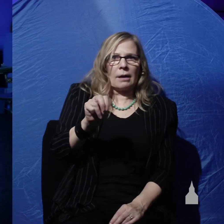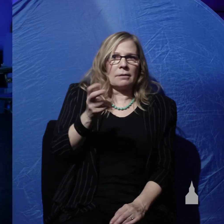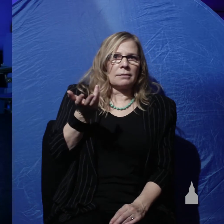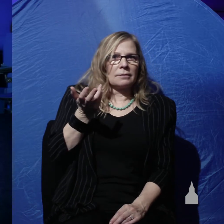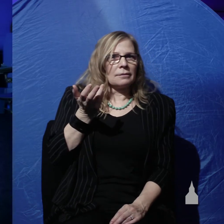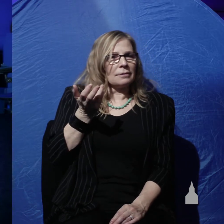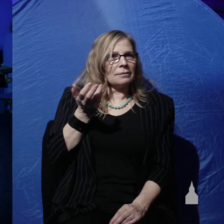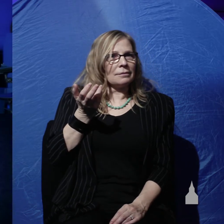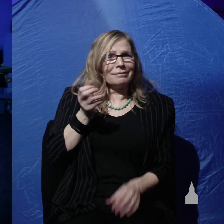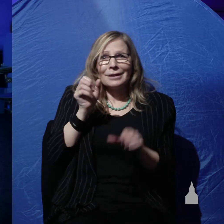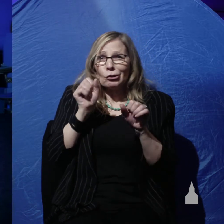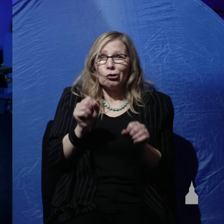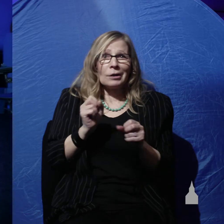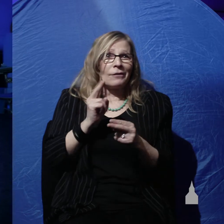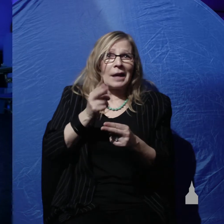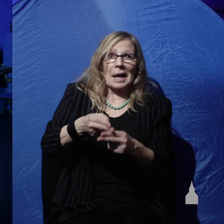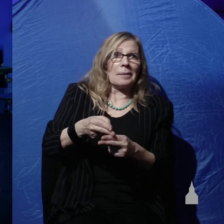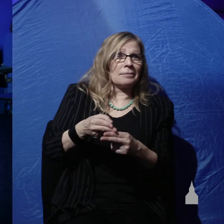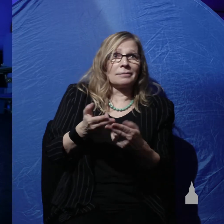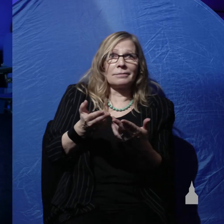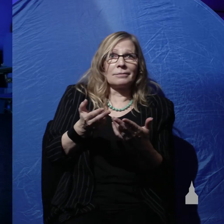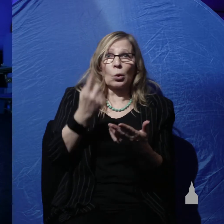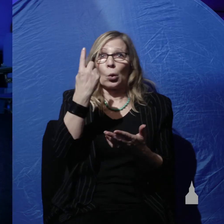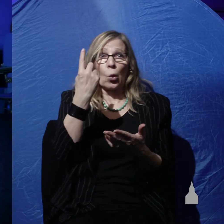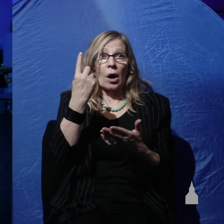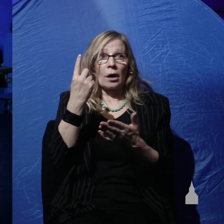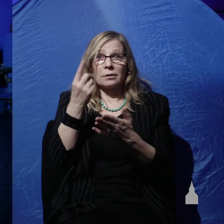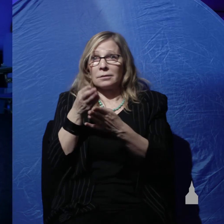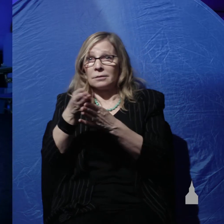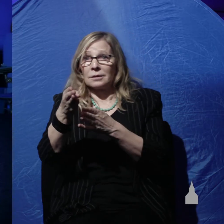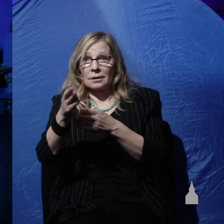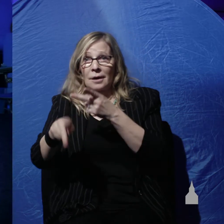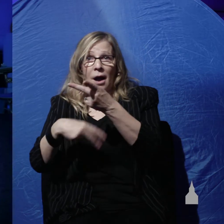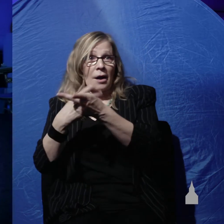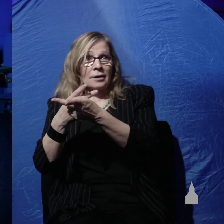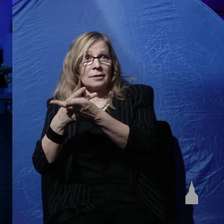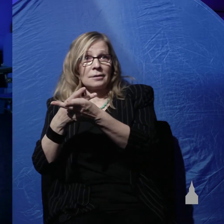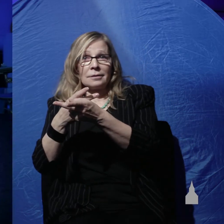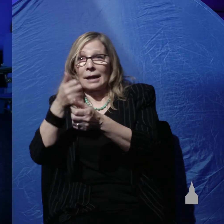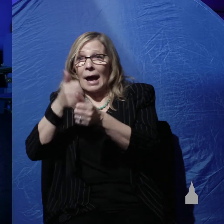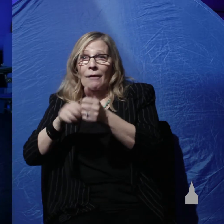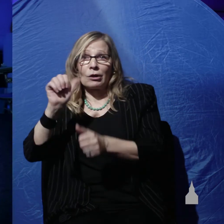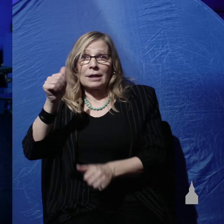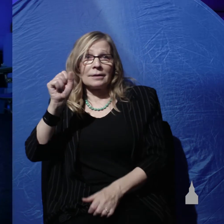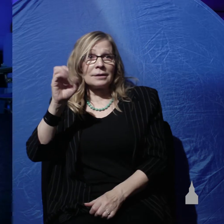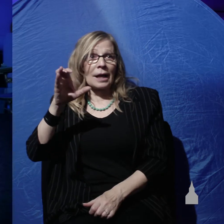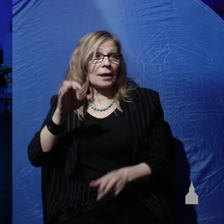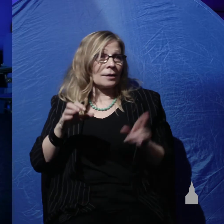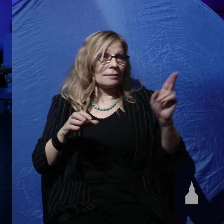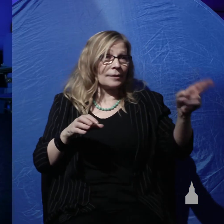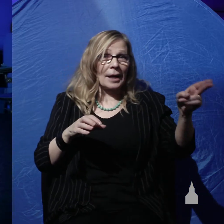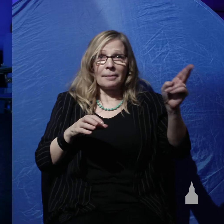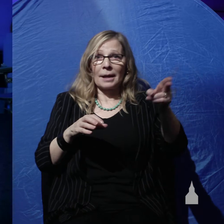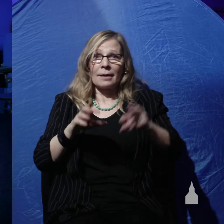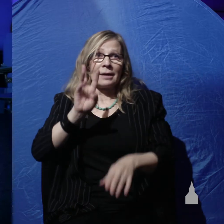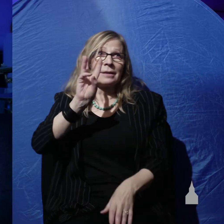He could have named one creature every ten seconds, six a minute, three thousand